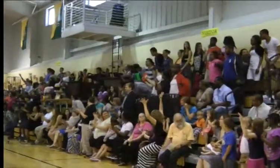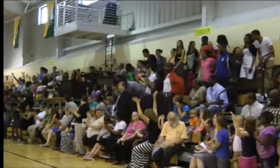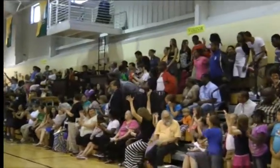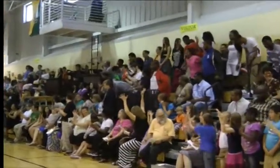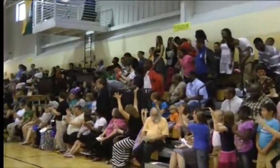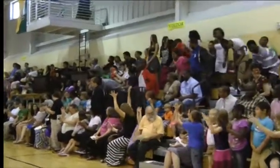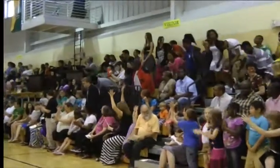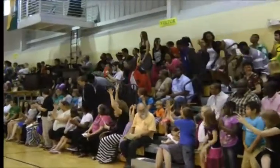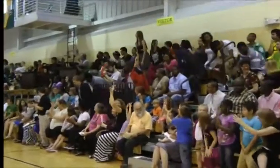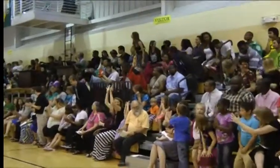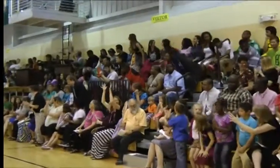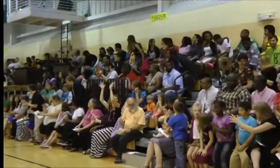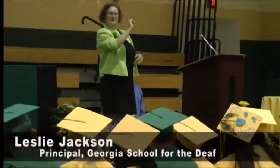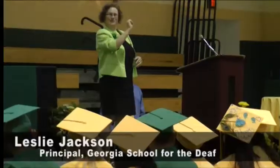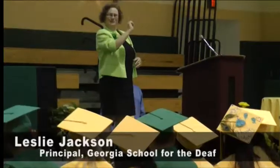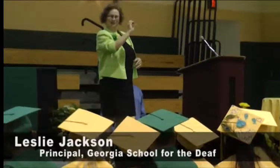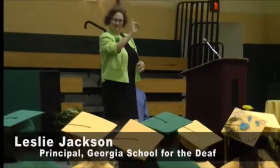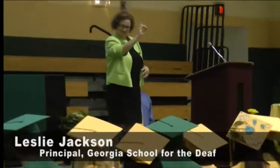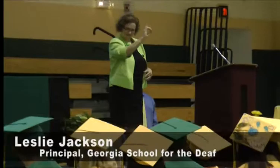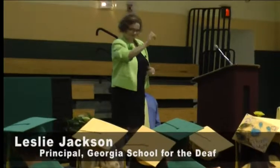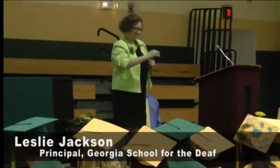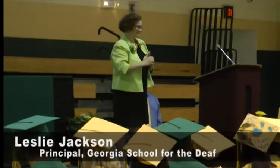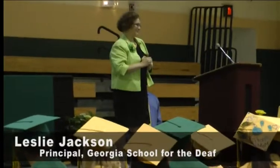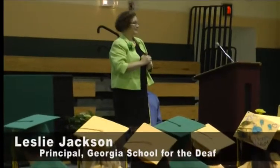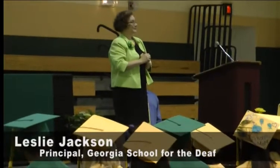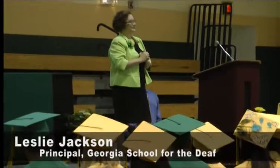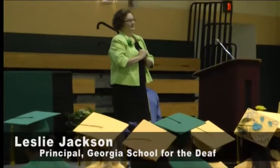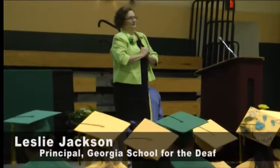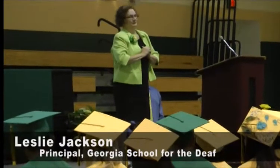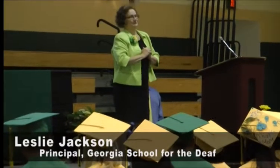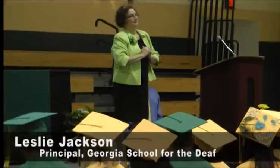Welcome to the 2013 Graduation Ceremony for GSD.